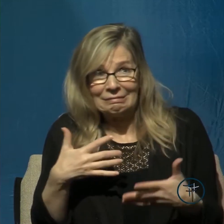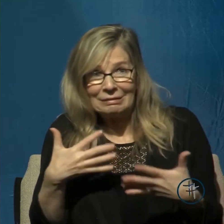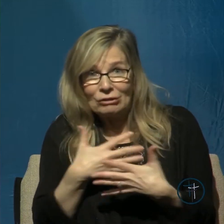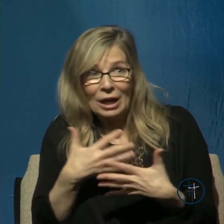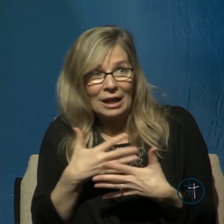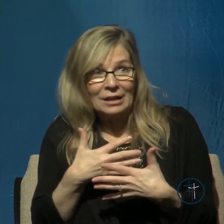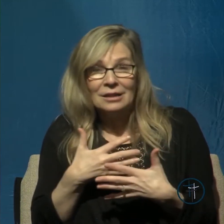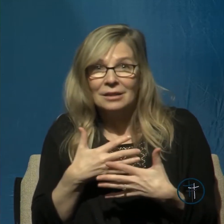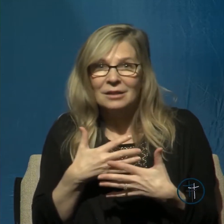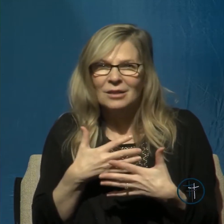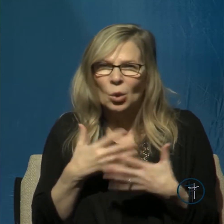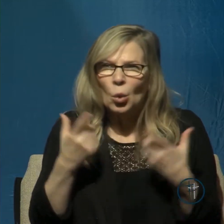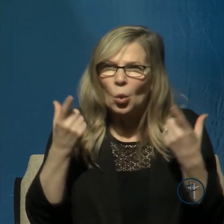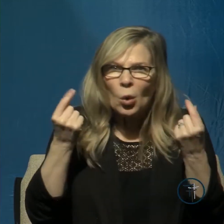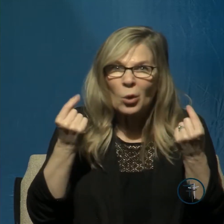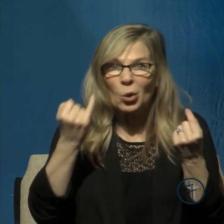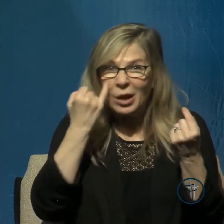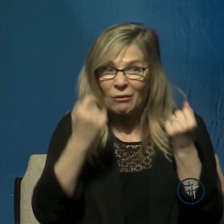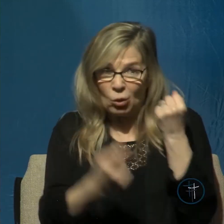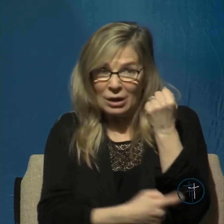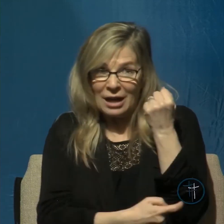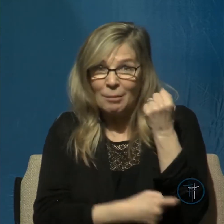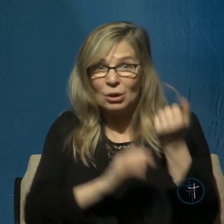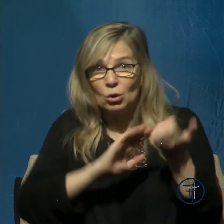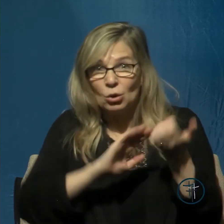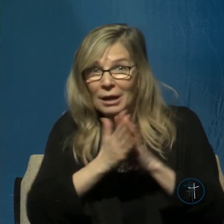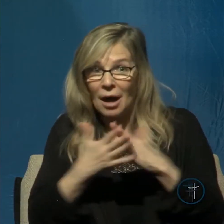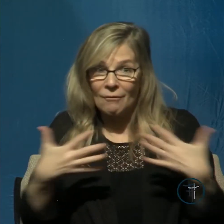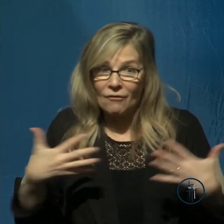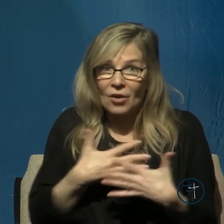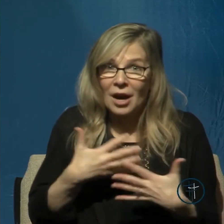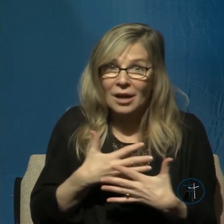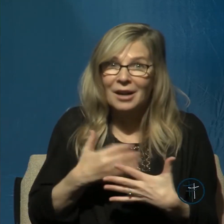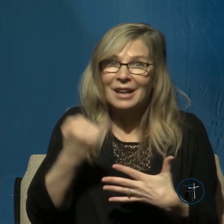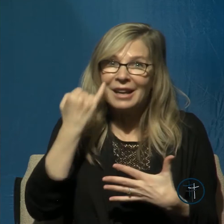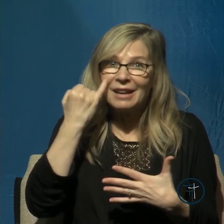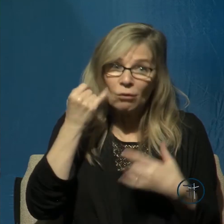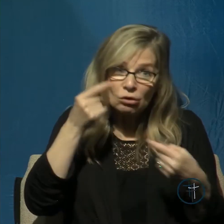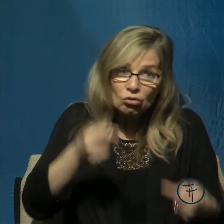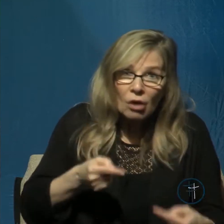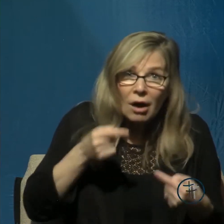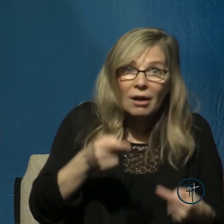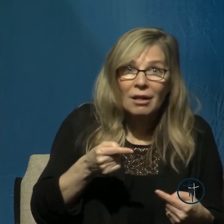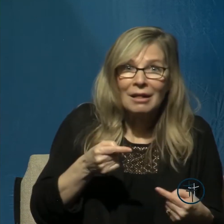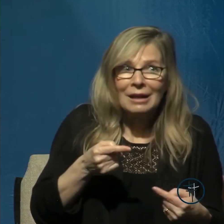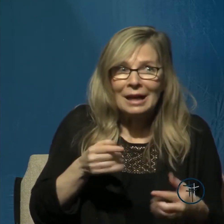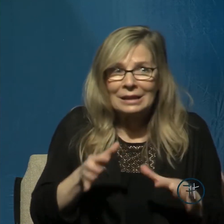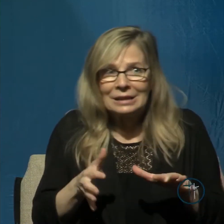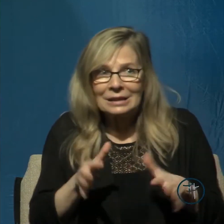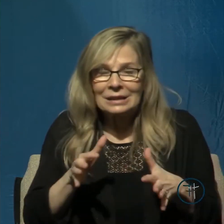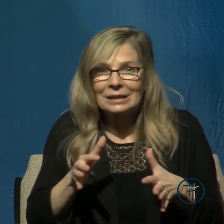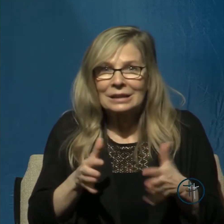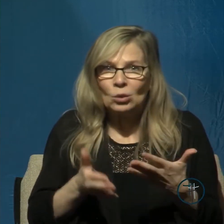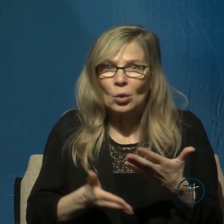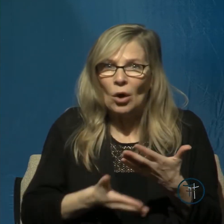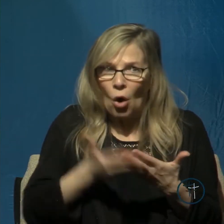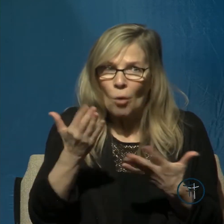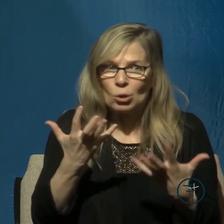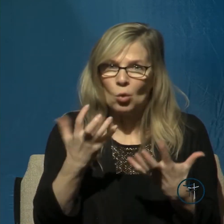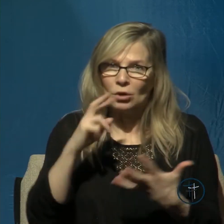to do when we're tempted to be frightened, when we struggle, and we're on the verge of caving into our fears. We need to